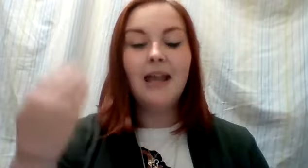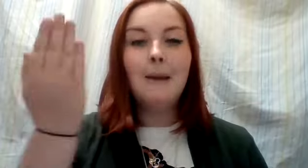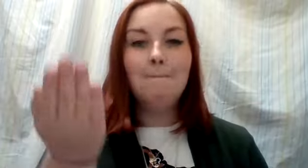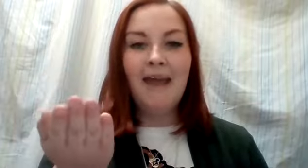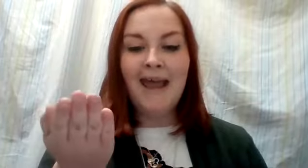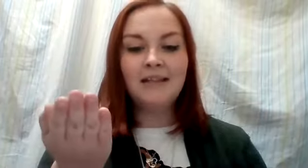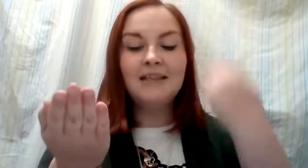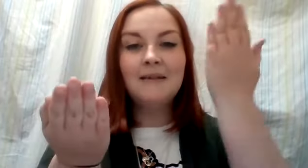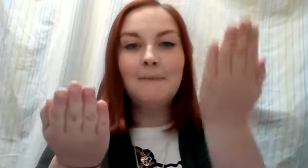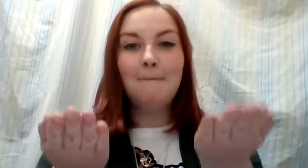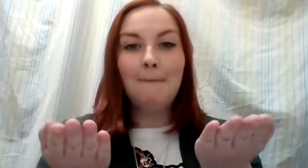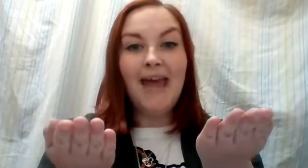Pat, bat.